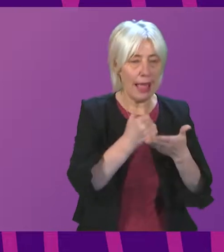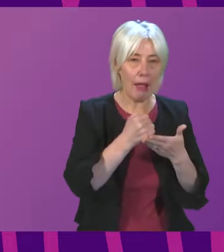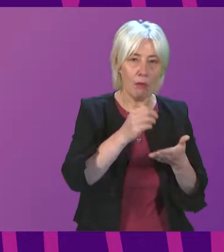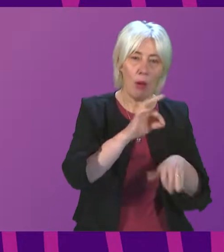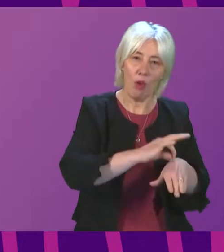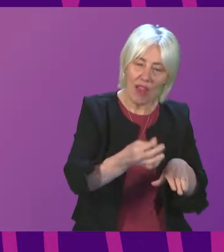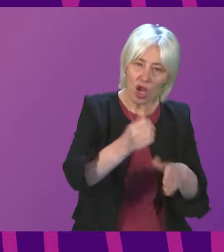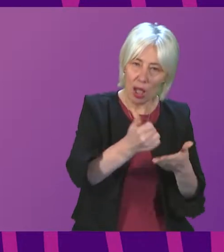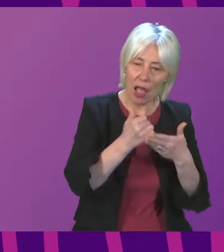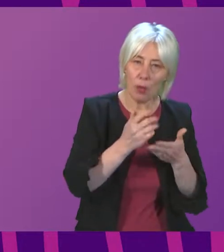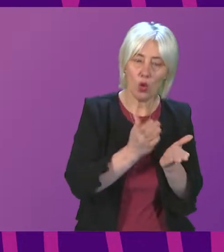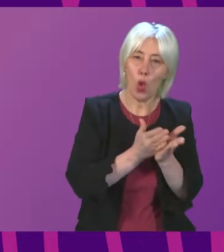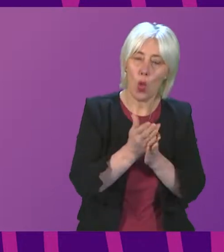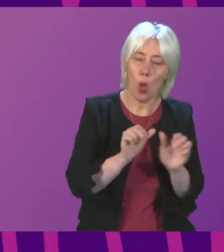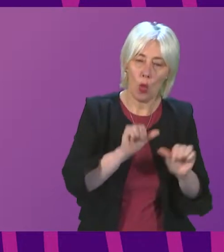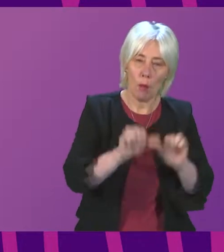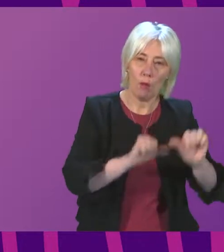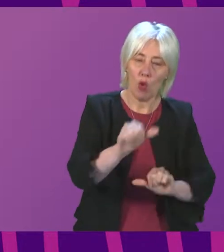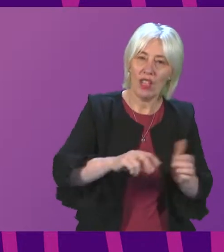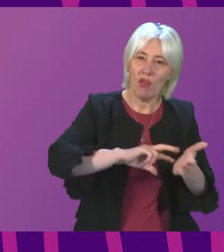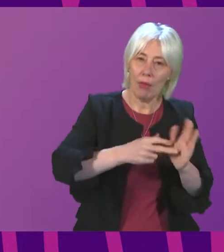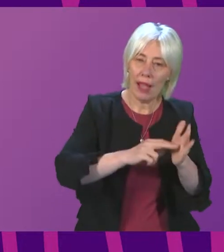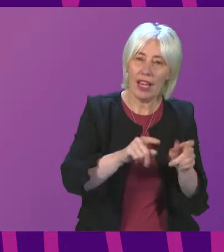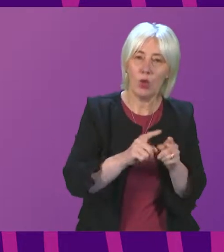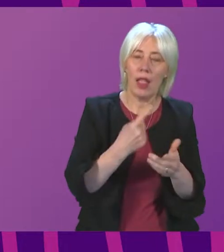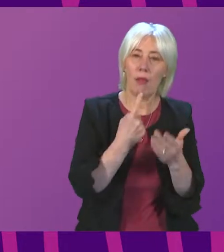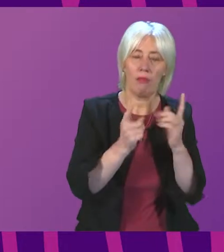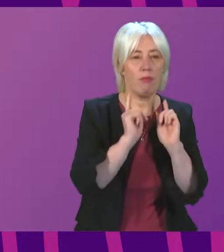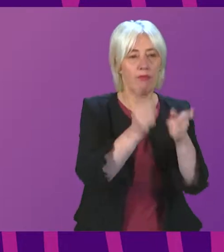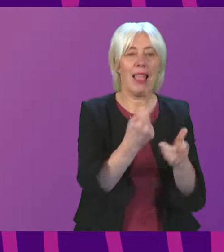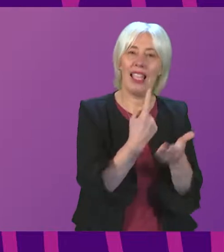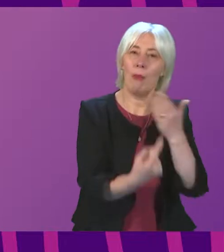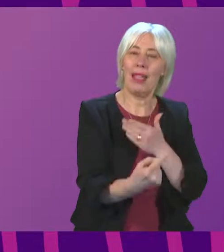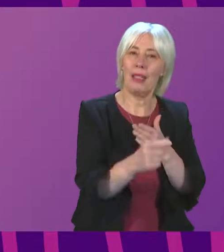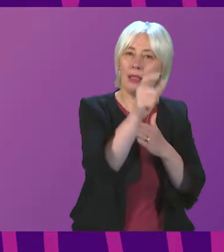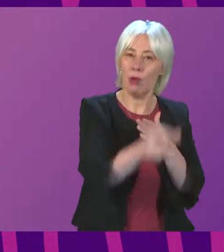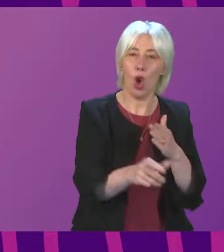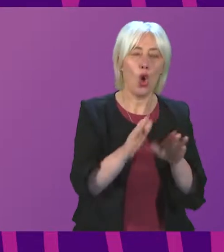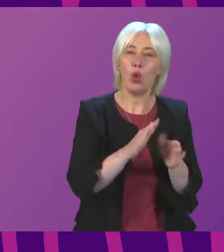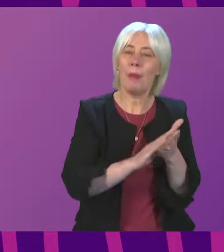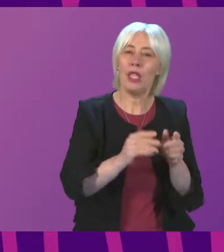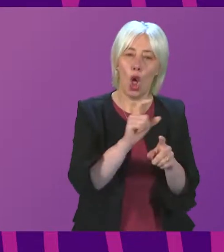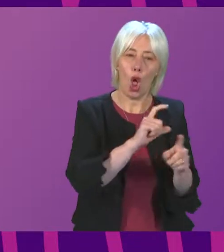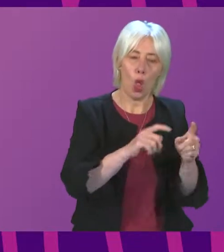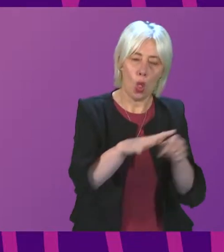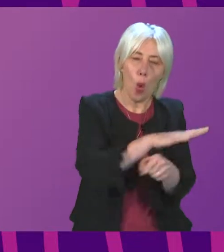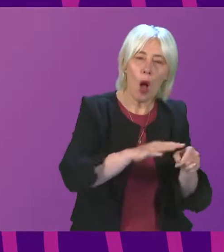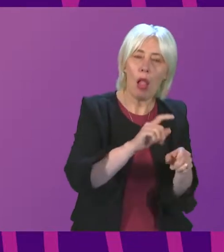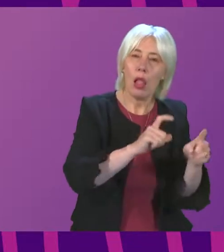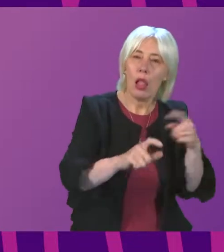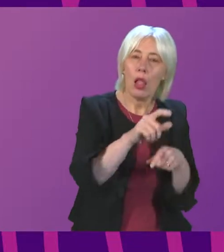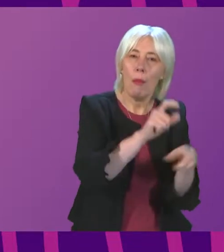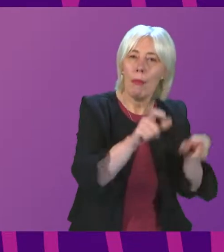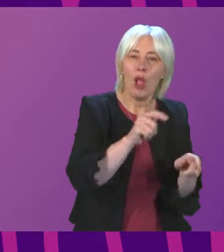engage in the planning process, and appointing an independent advocate to ensure that local participants are not bullied and intimidated during public